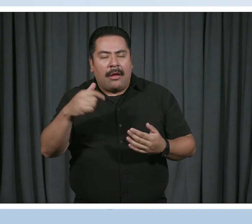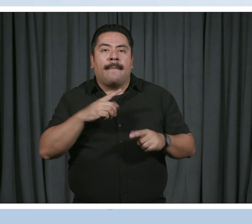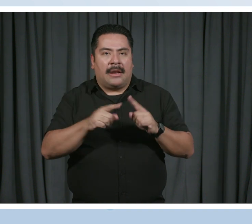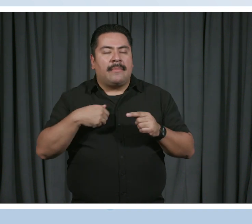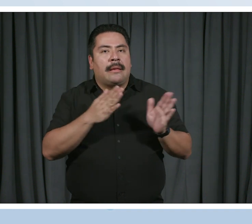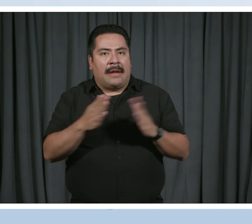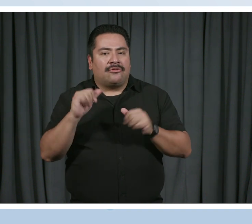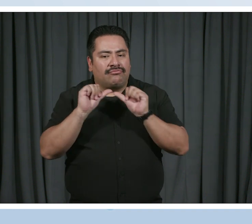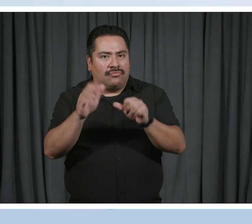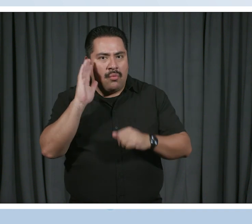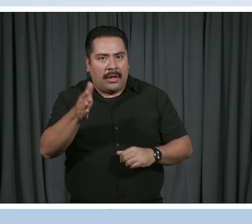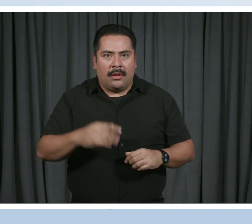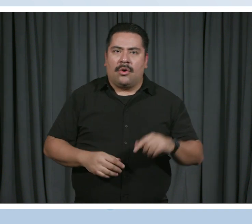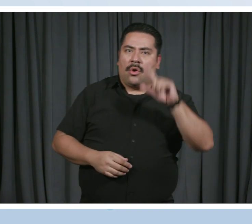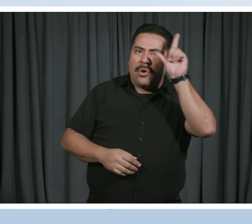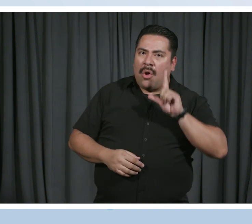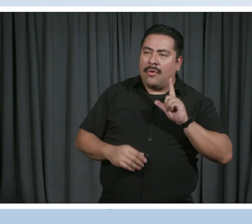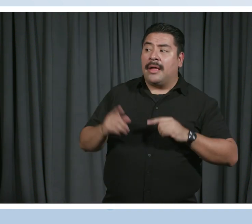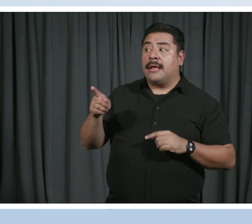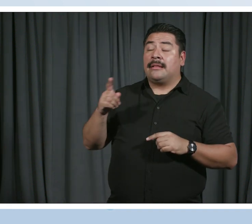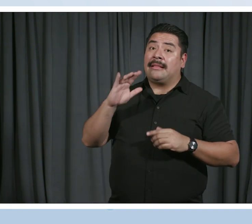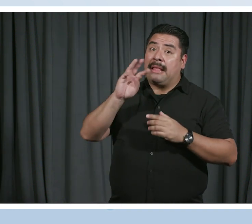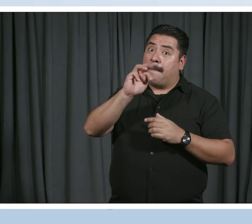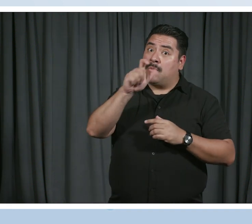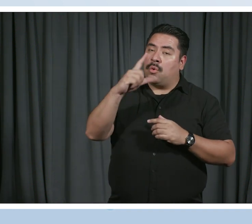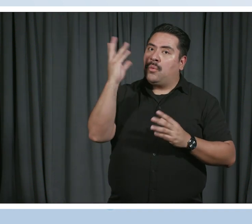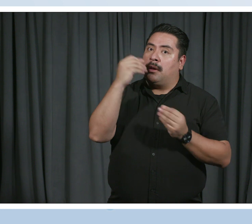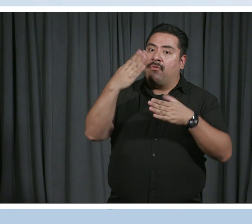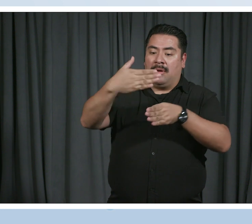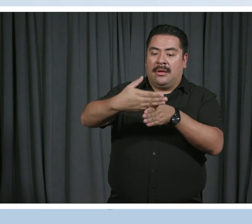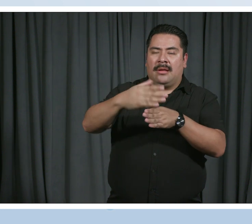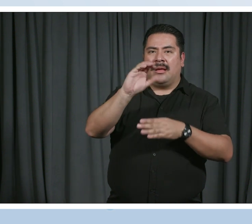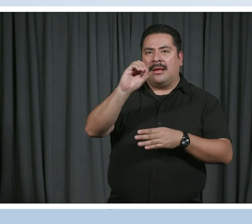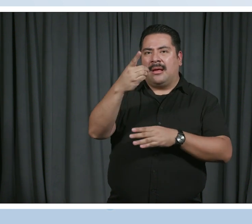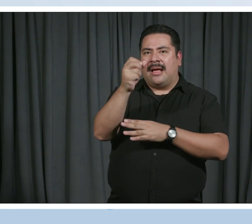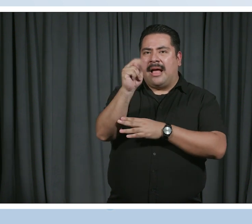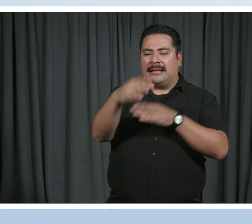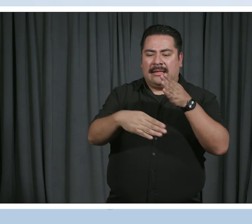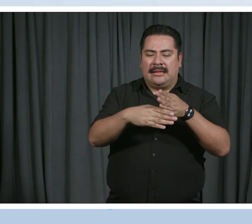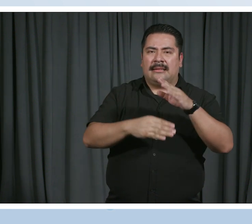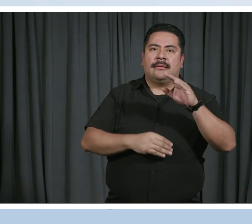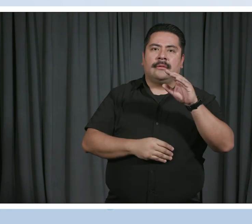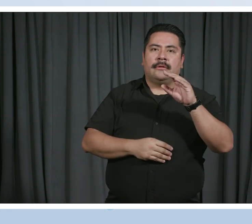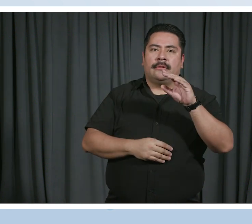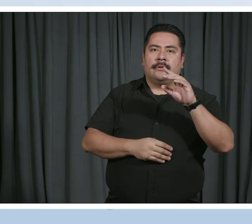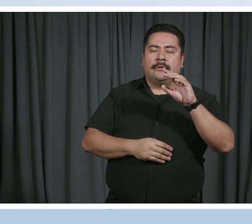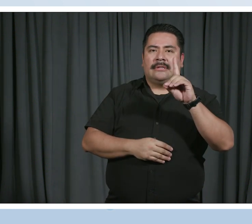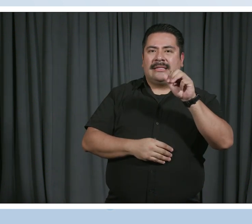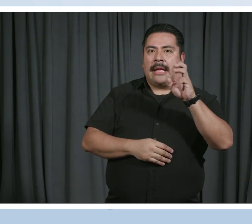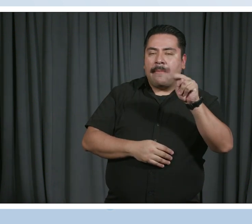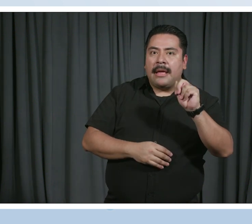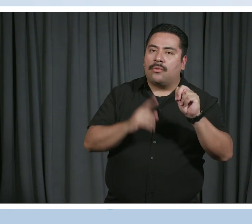And the We Are Proud mural, it's so beautiful. It's at Damon and Ogden, and it's really made our building so attractive and people have definitely